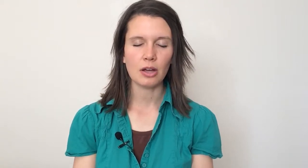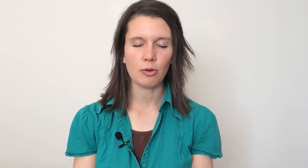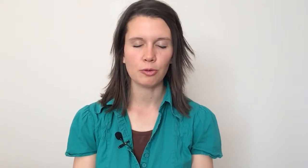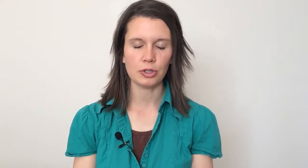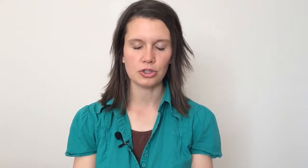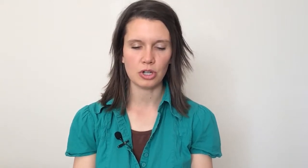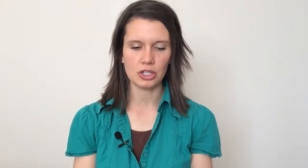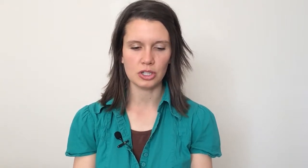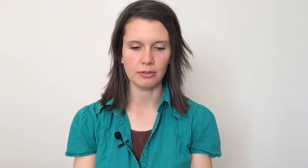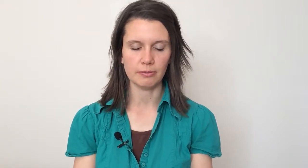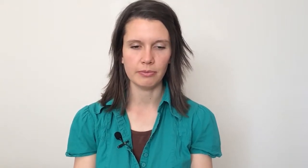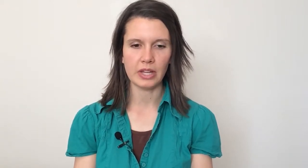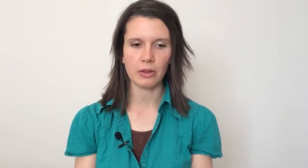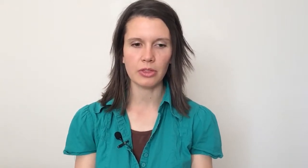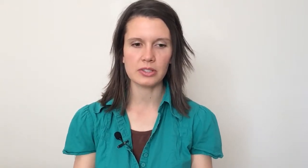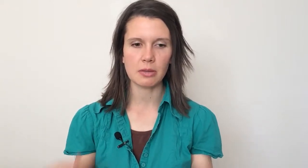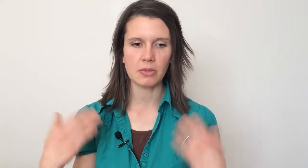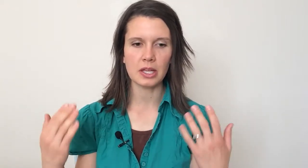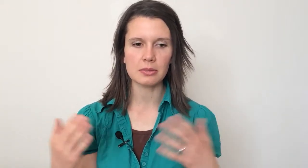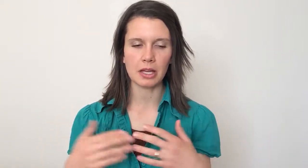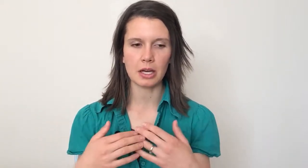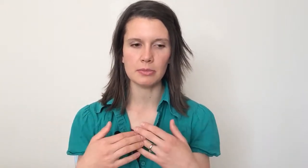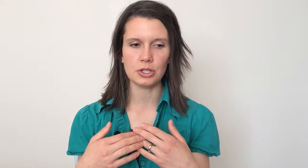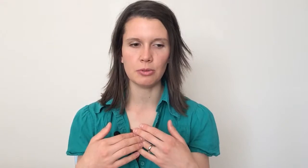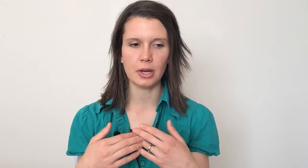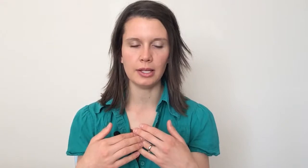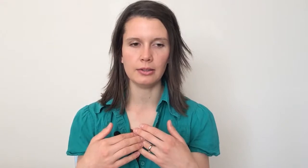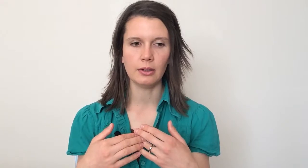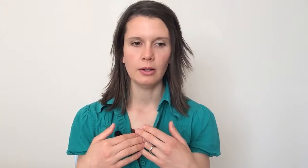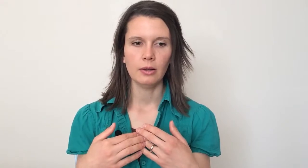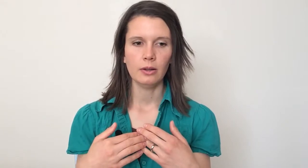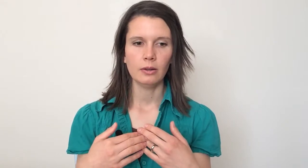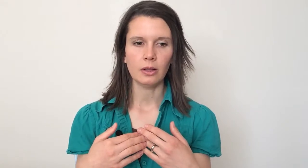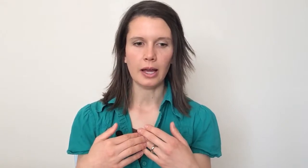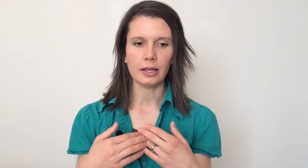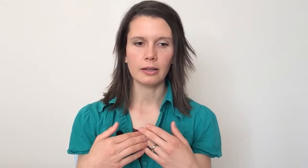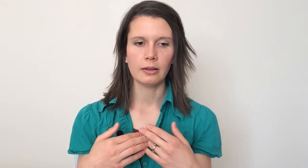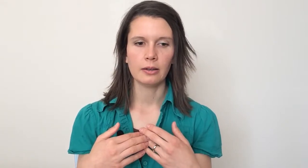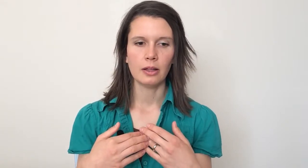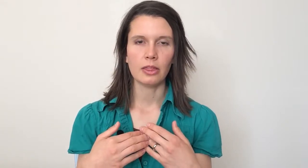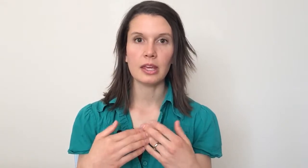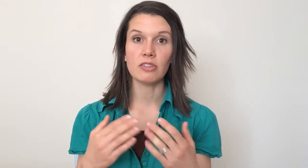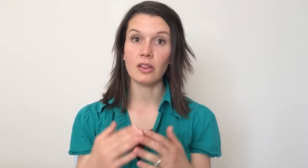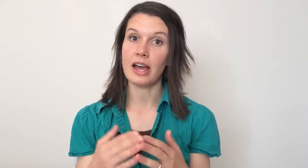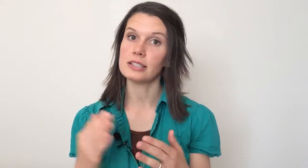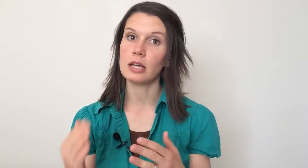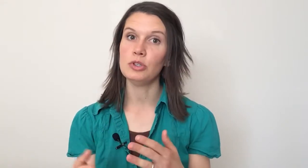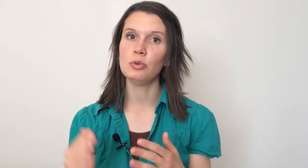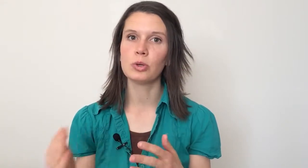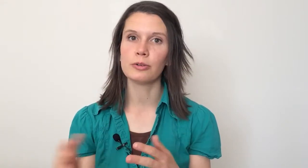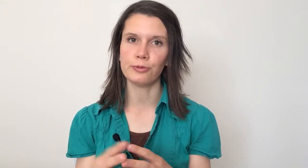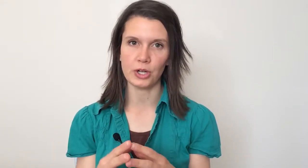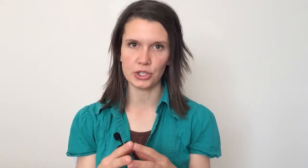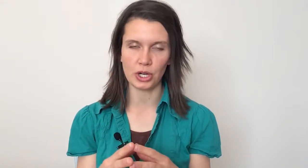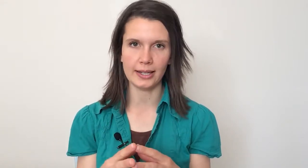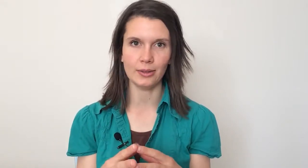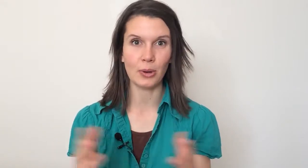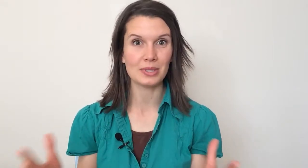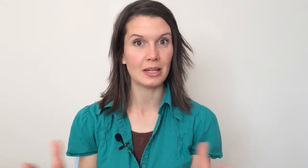frustration? Now, some things might come to your mind like, think of the last time you were frustrated. What was it